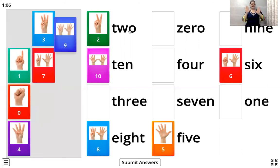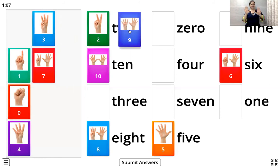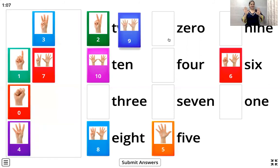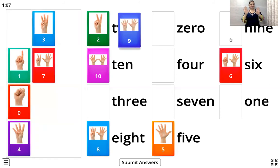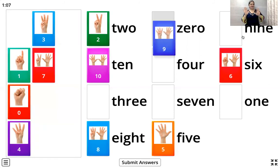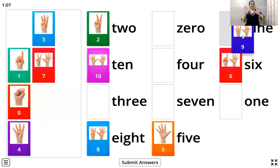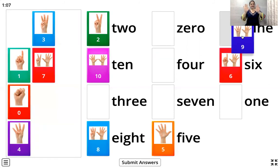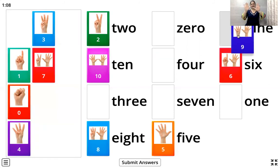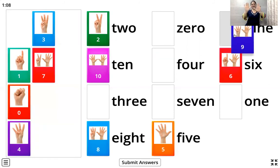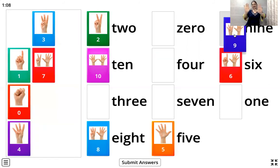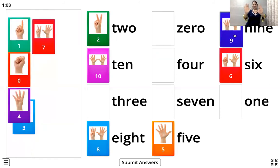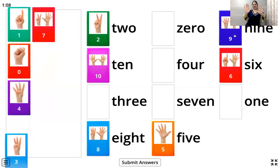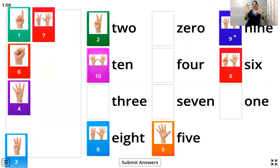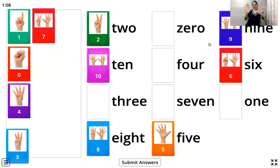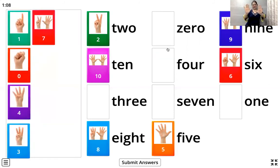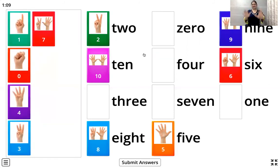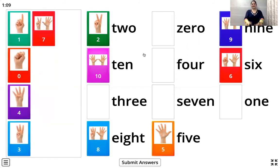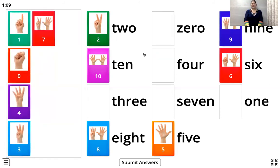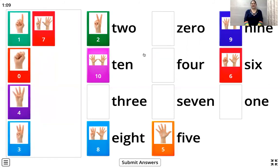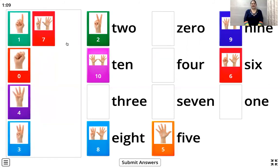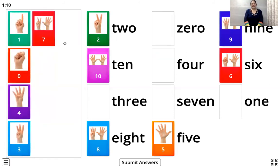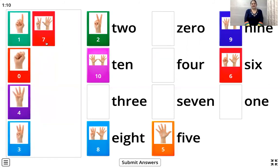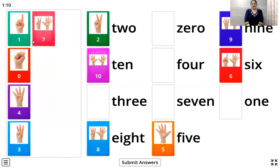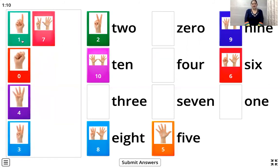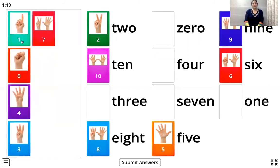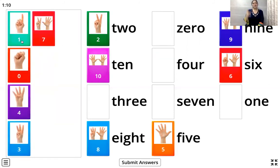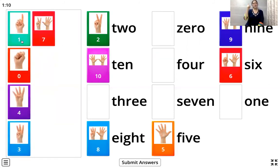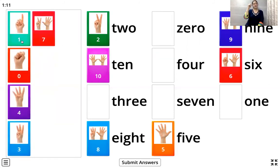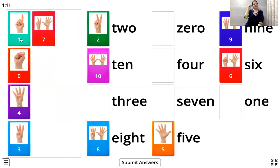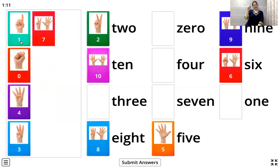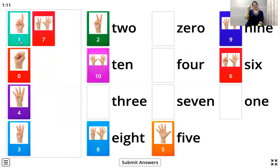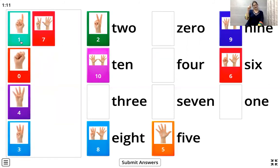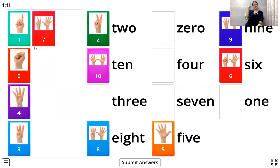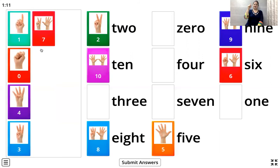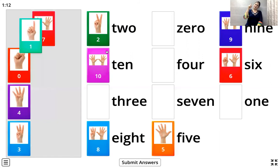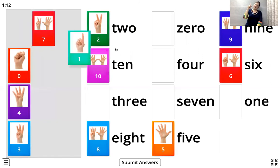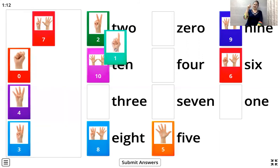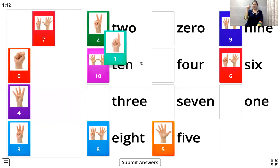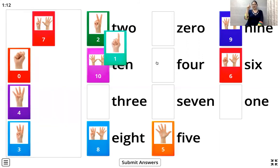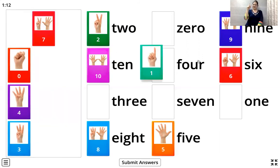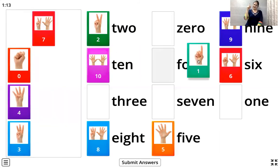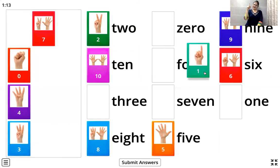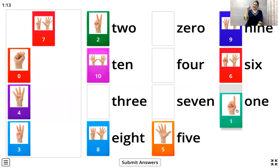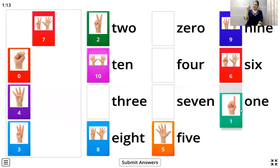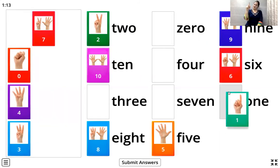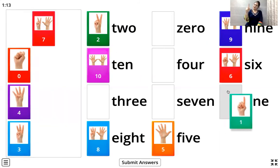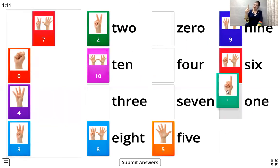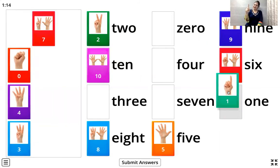n e nine and now one o n e one